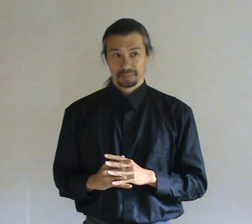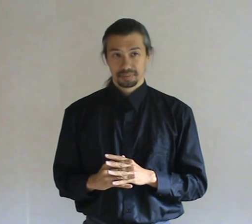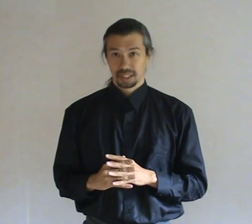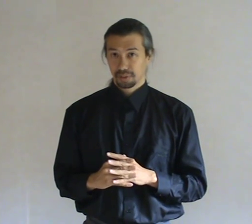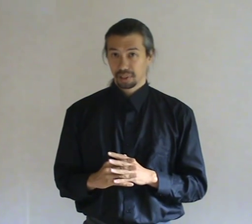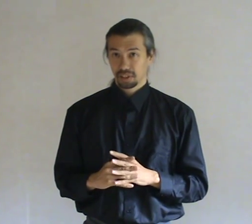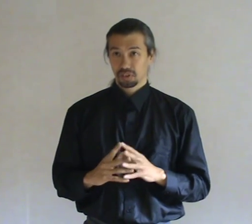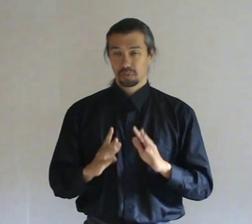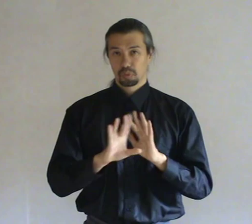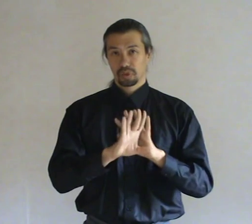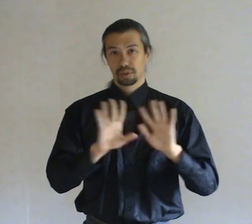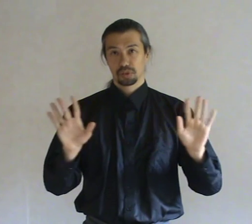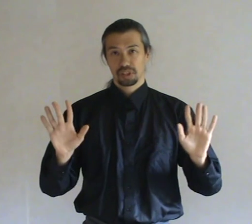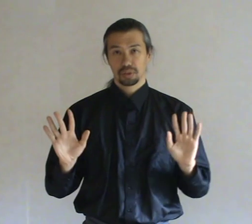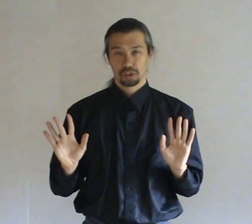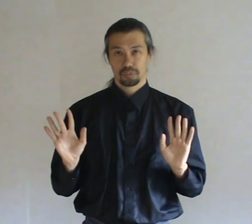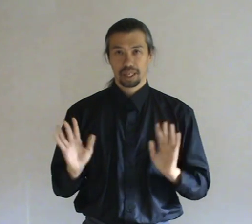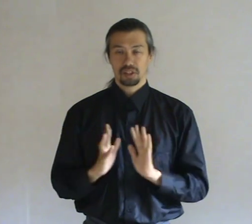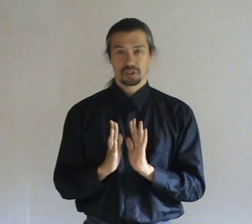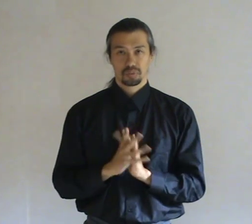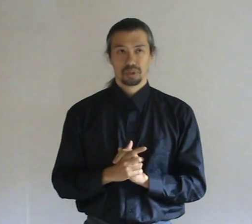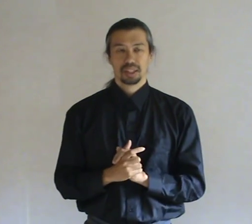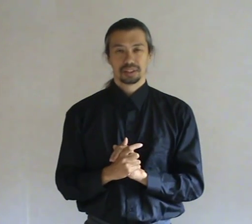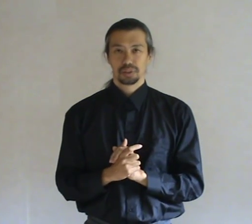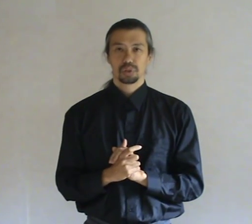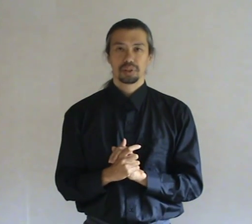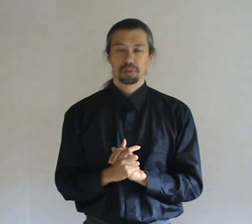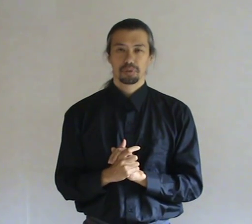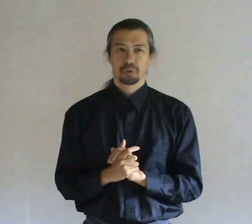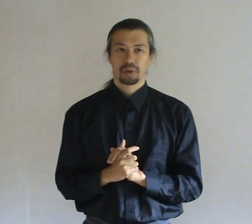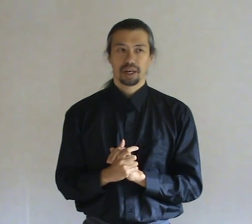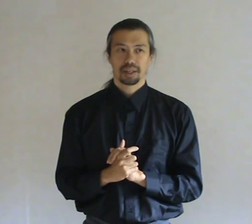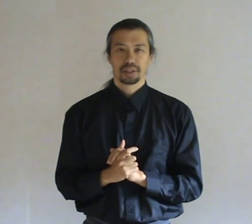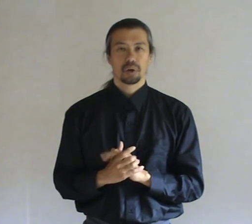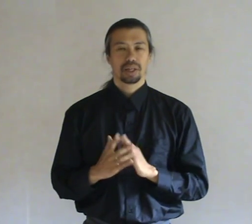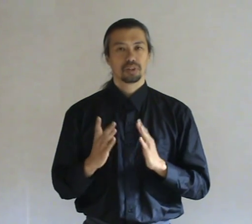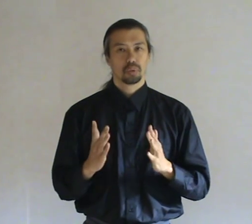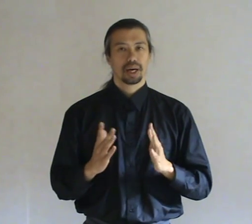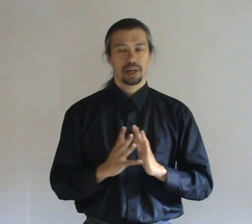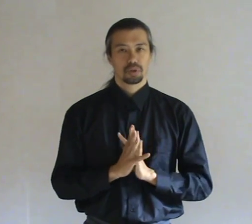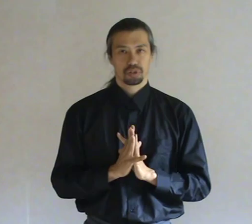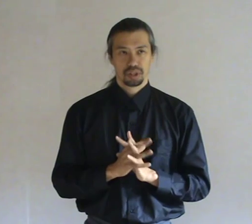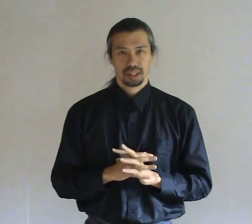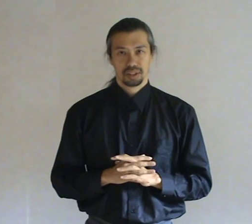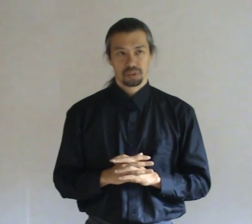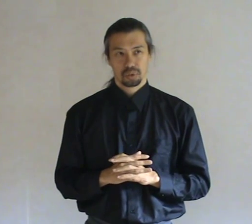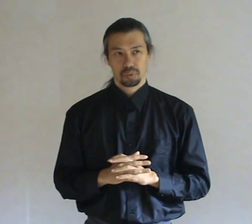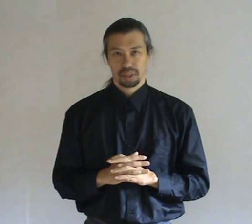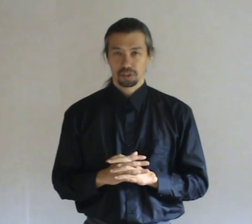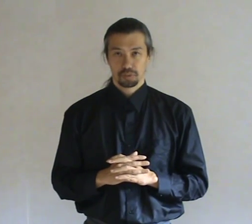The other thing is. Let's try to seal the space. So usually. Before I go into a house. To hunt the